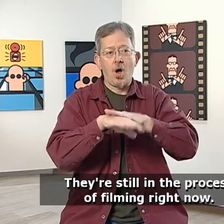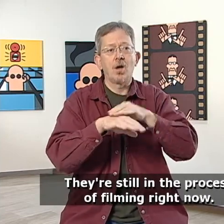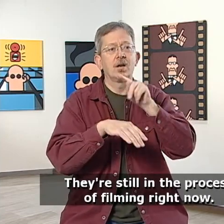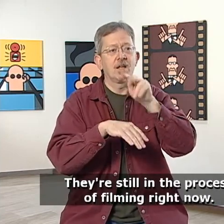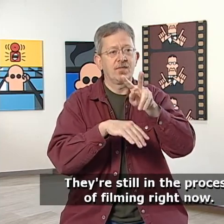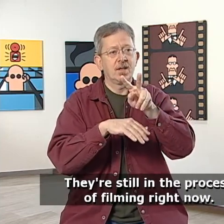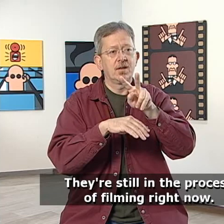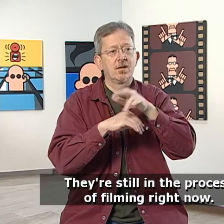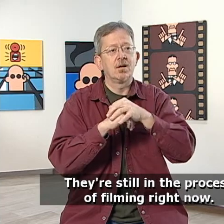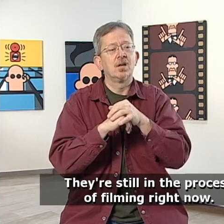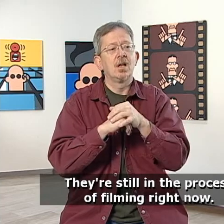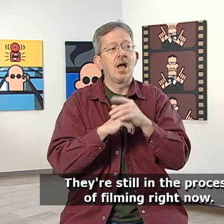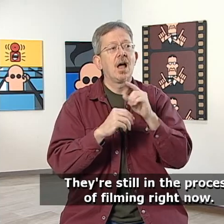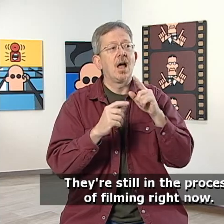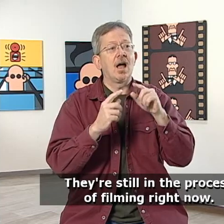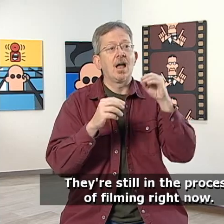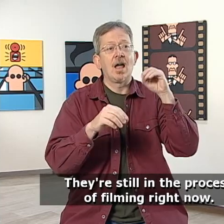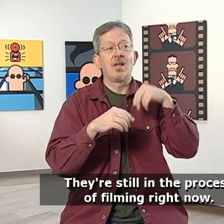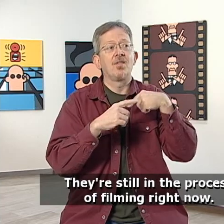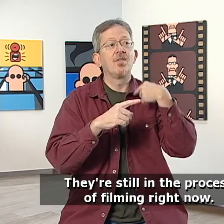They're still in the process of filming right now.